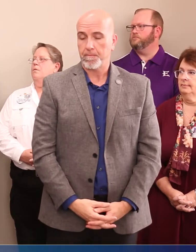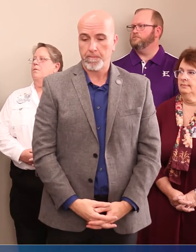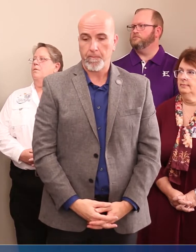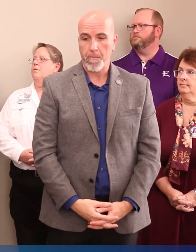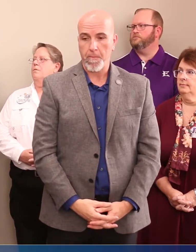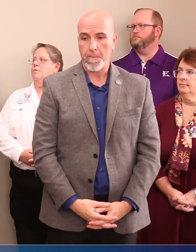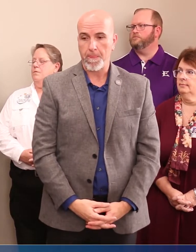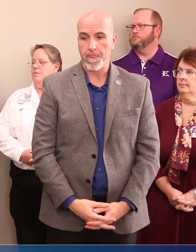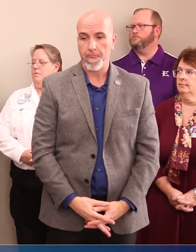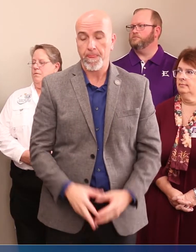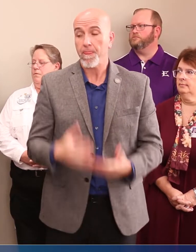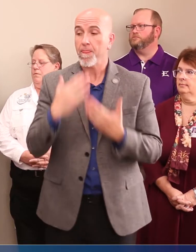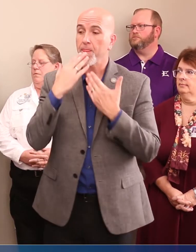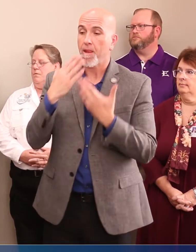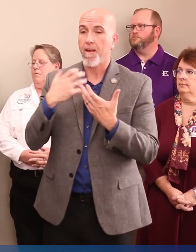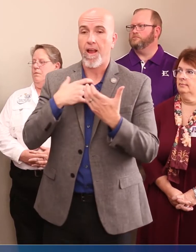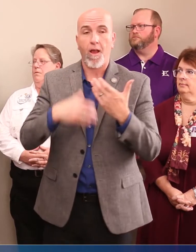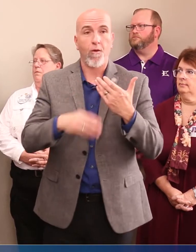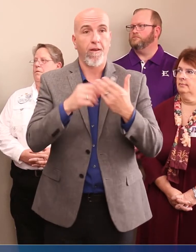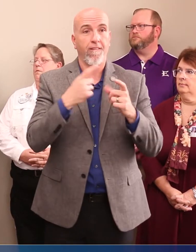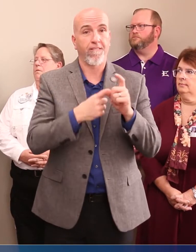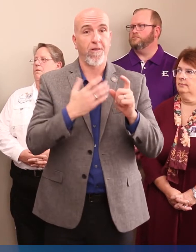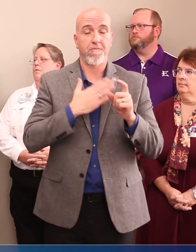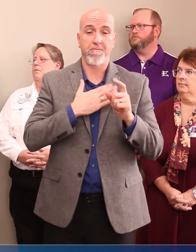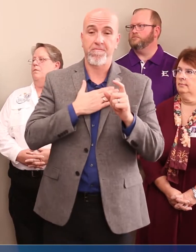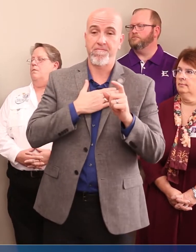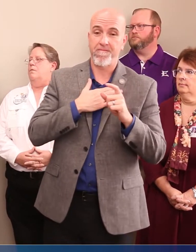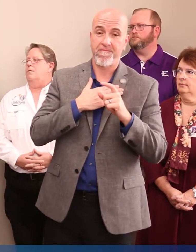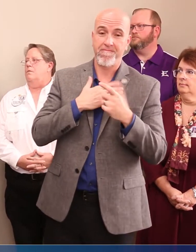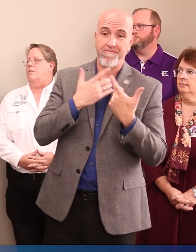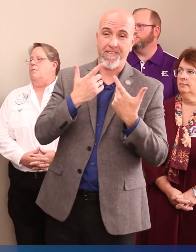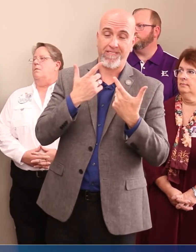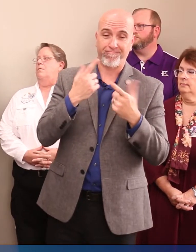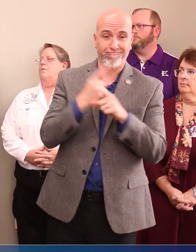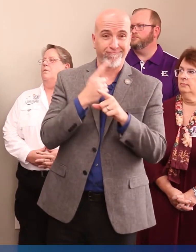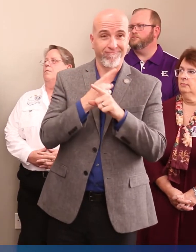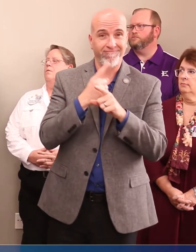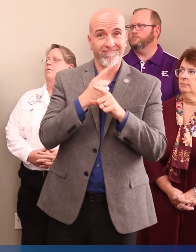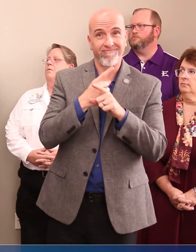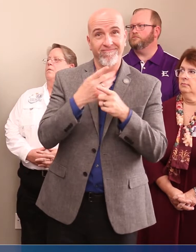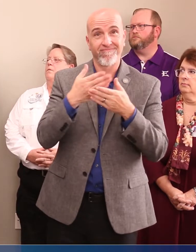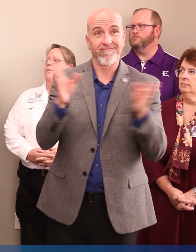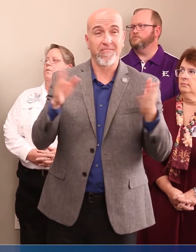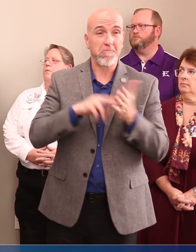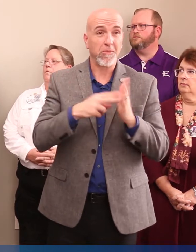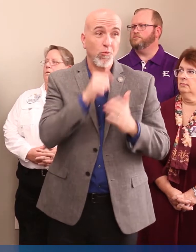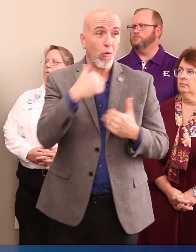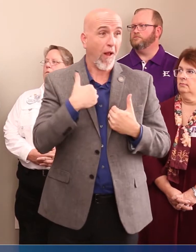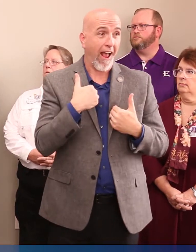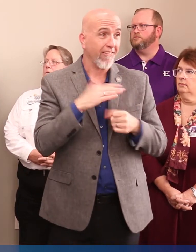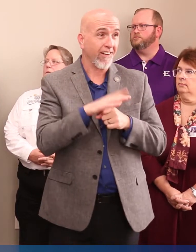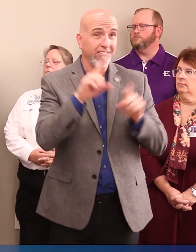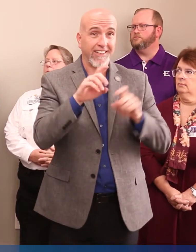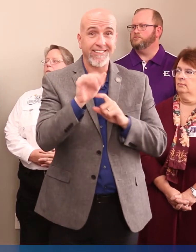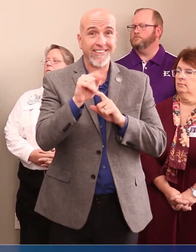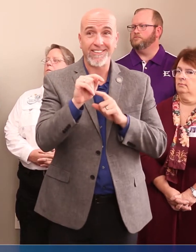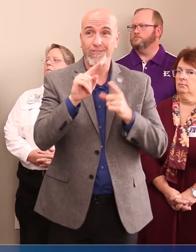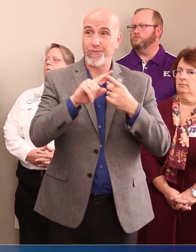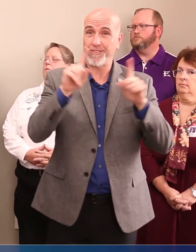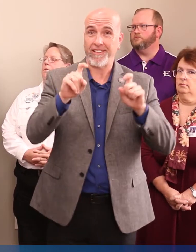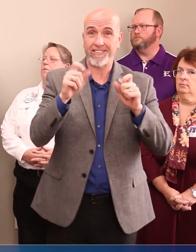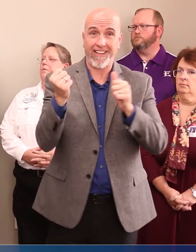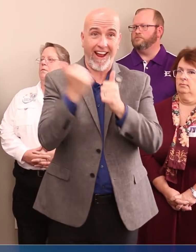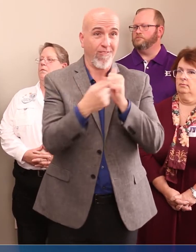Thank you. might add from a layman's standpoint that there are not enough test kits to test all Americans and so